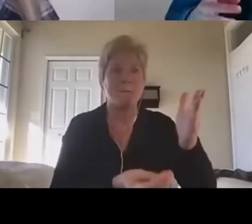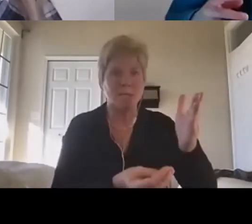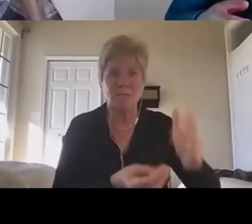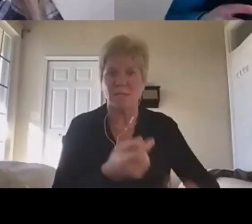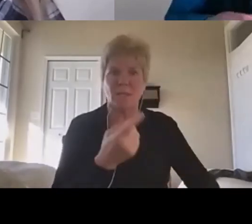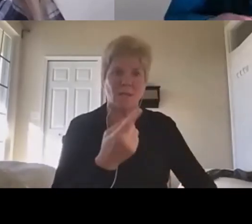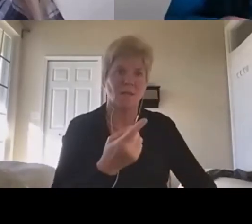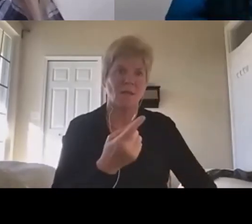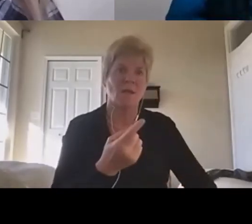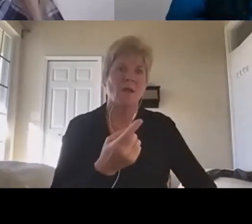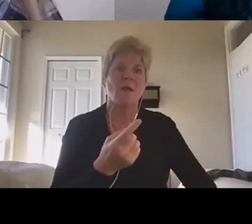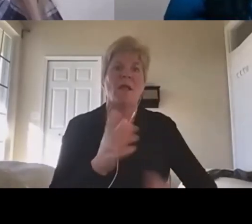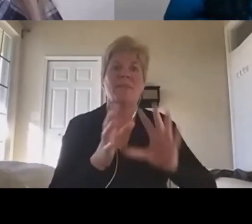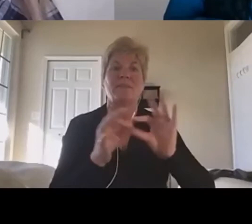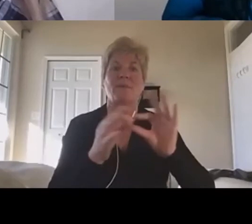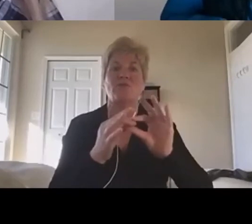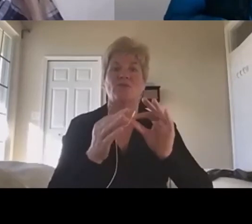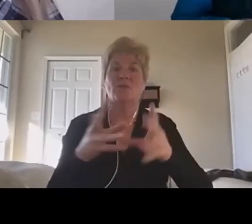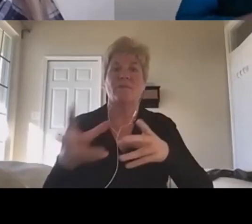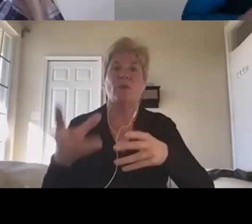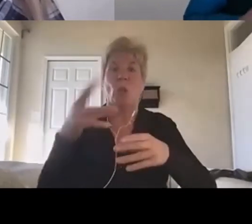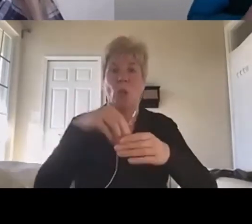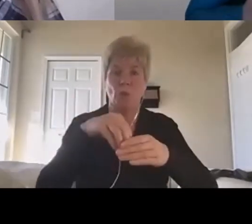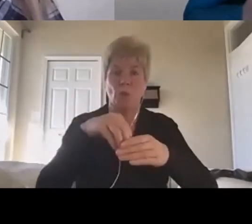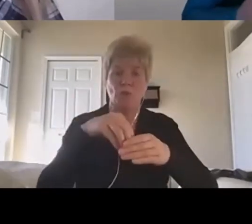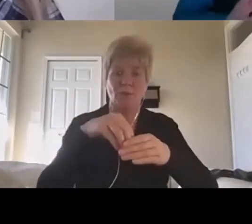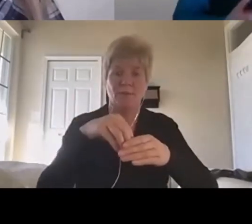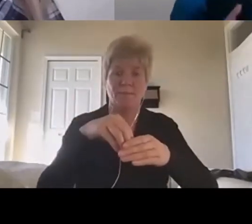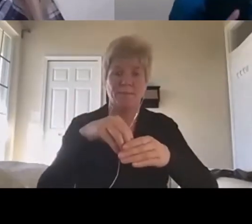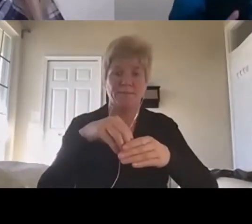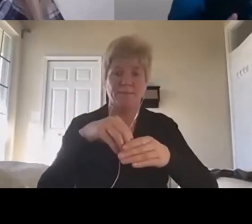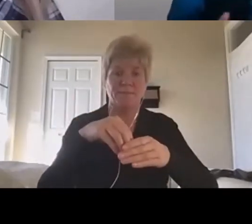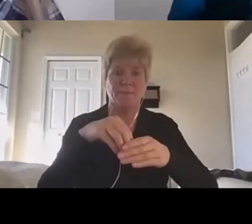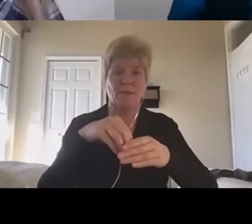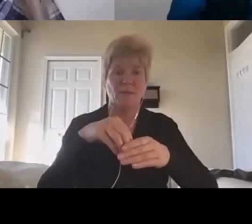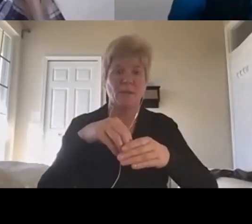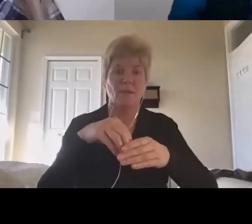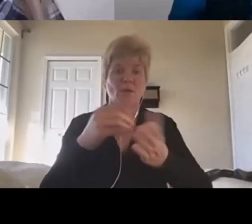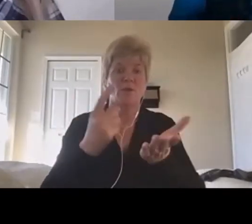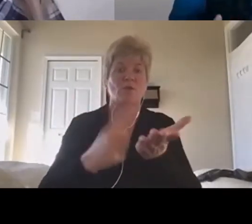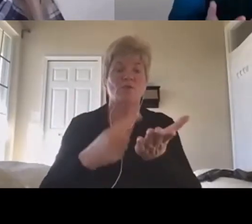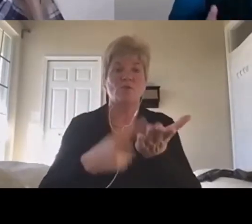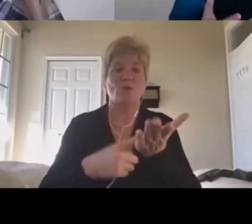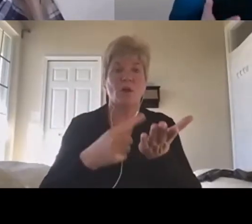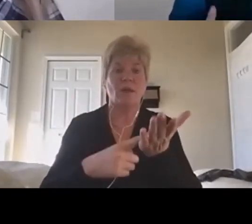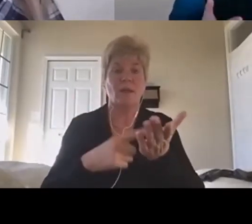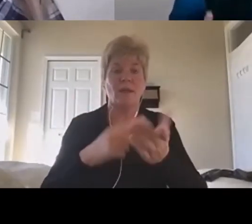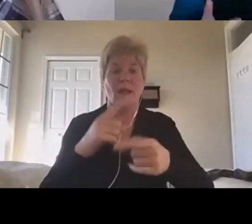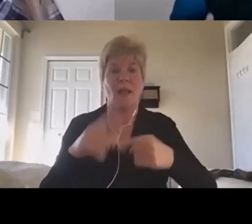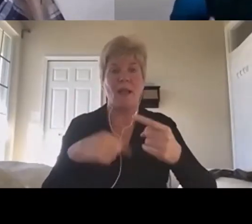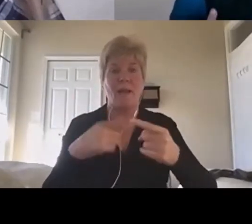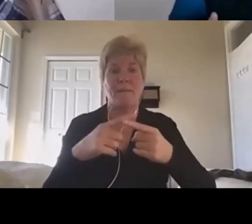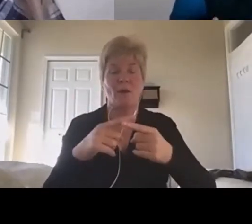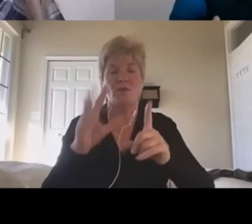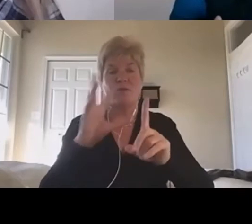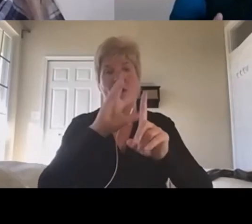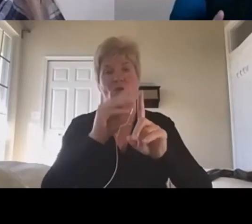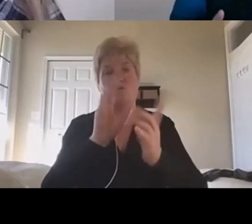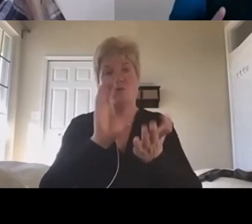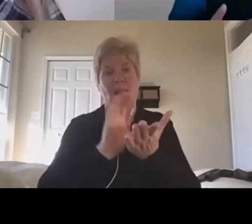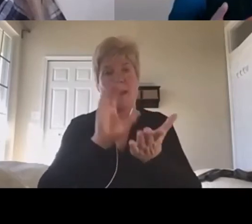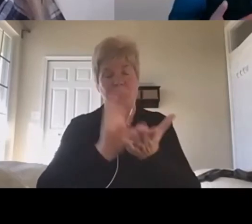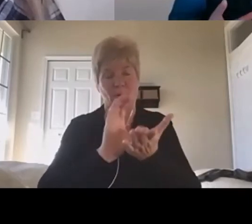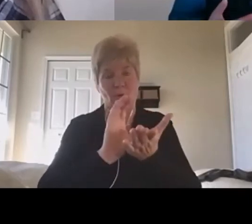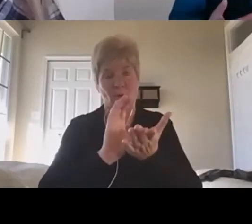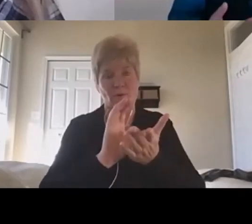inclusion. Um, and, and so talking about what that, what that cultural capital is and,